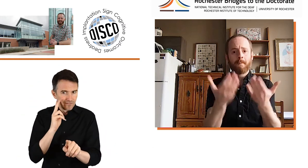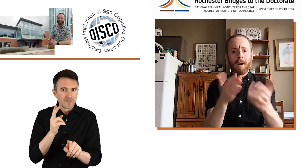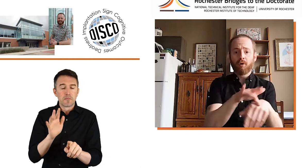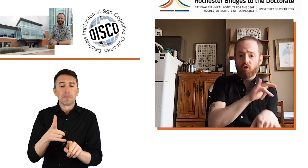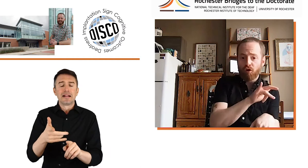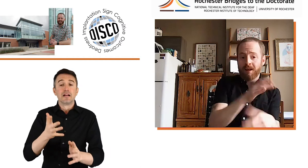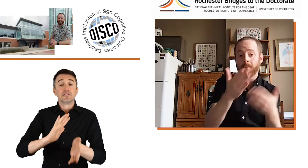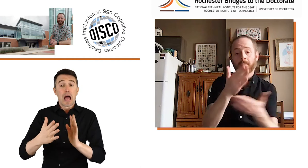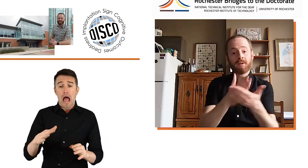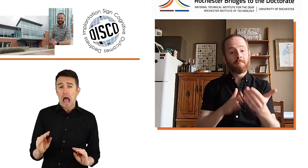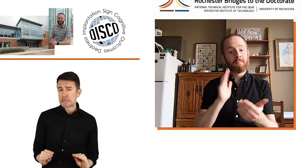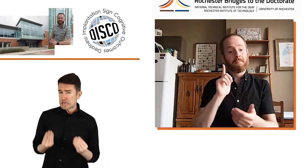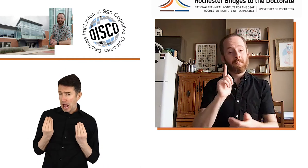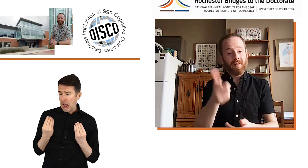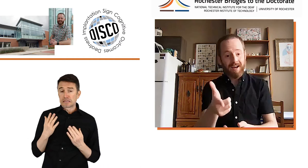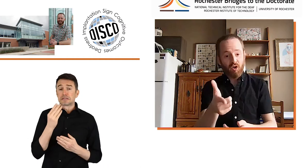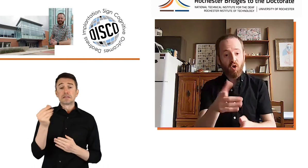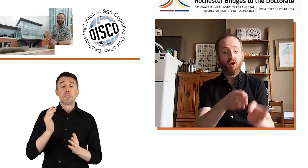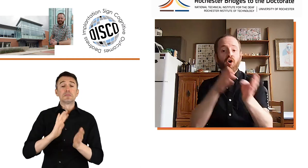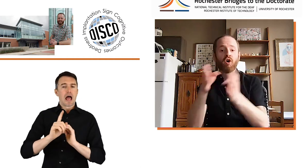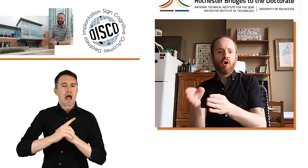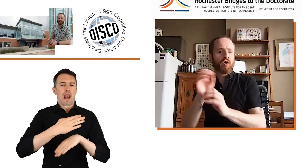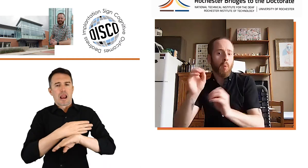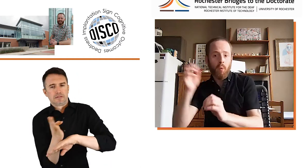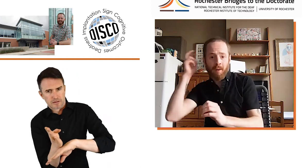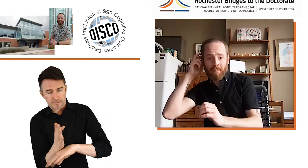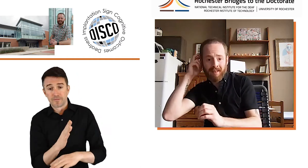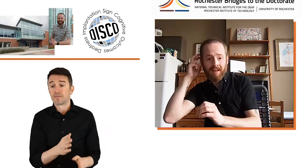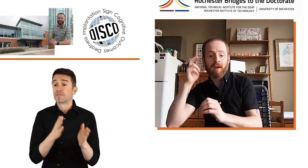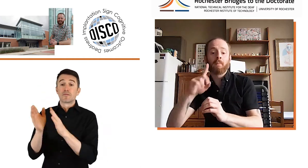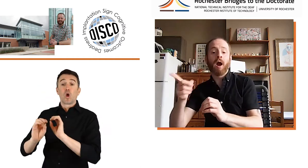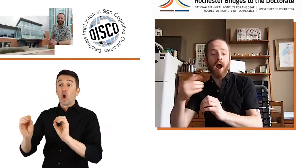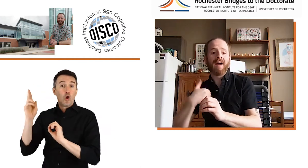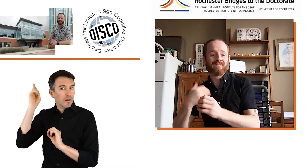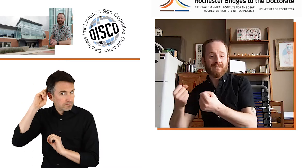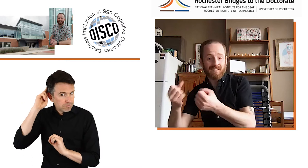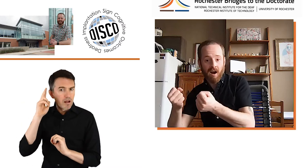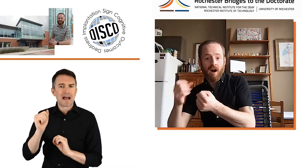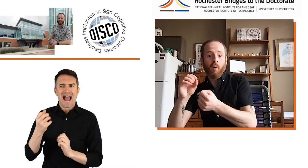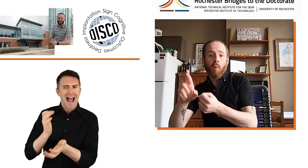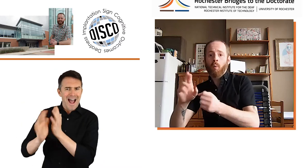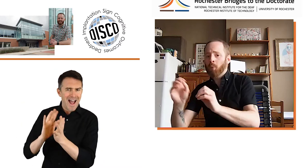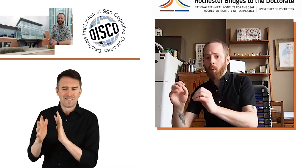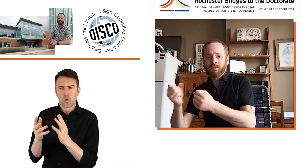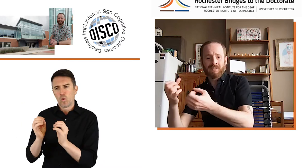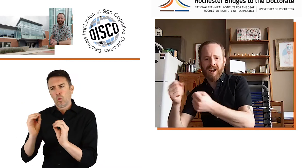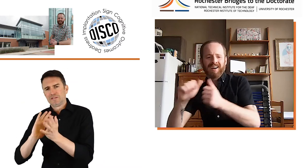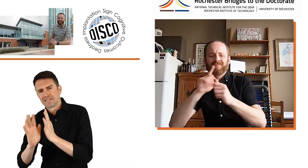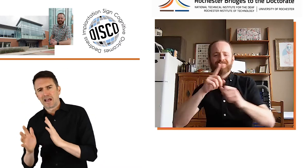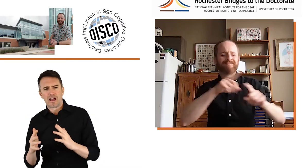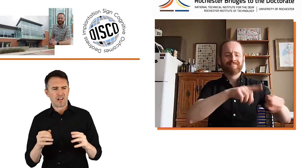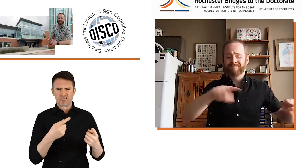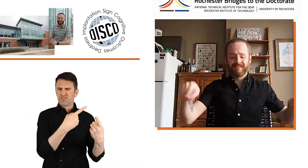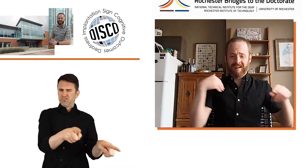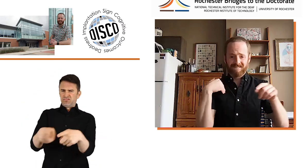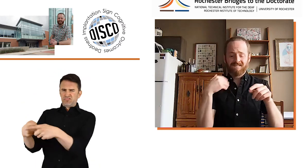have a cochlear implant. Some of them learn sign early in life, and some of them learn sign later. And then Deaf people who sign, and who don't sign, who